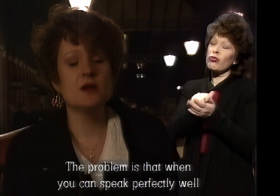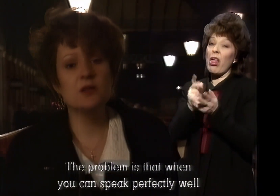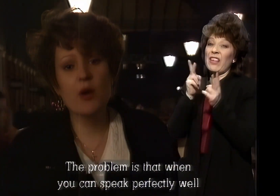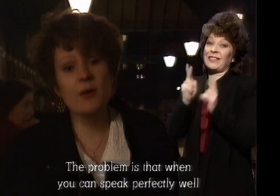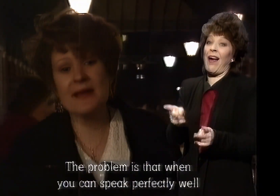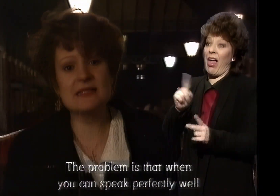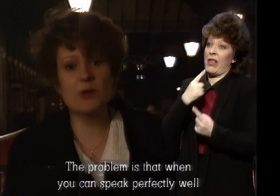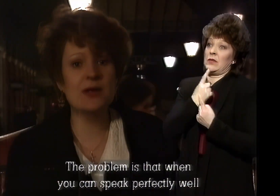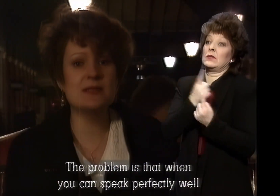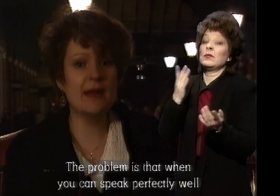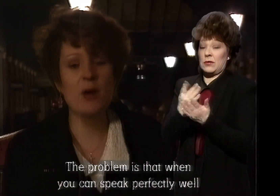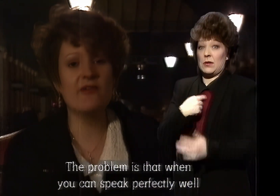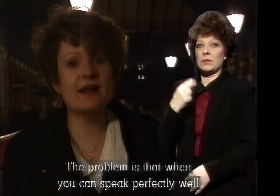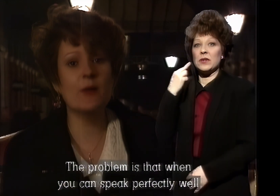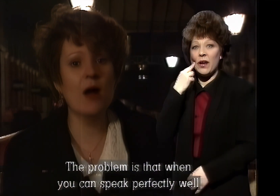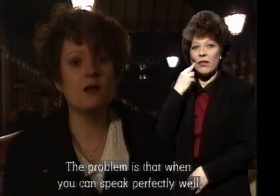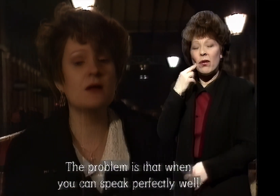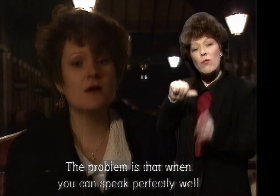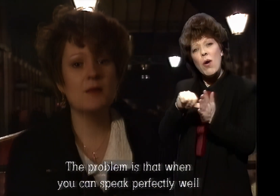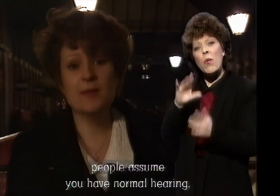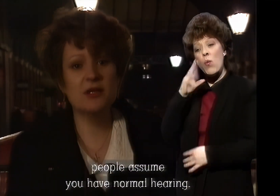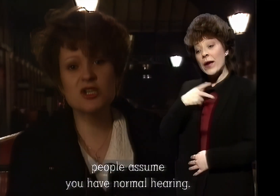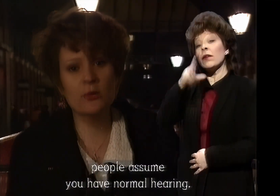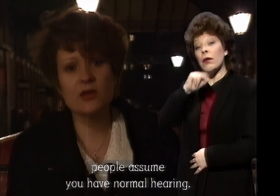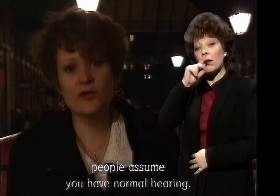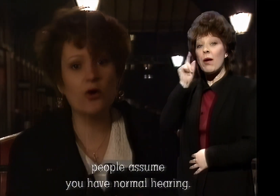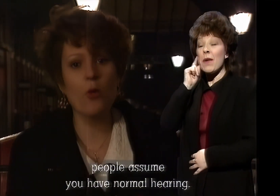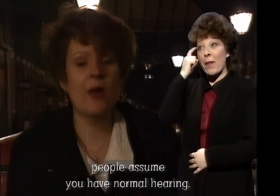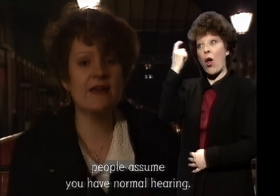The problem is, when you can speak perfectly well, people assume that you've got normal hearing.